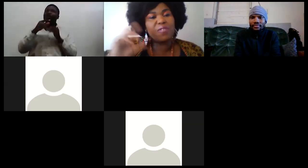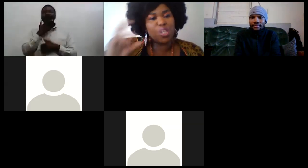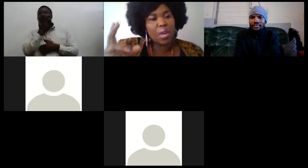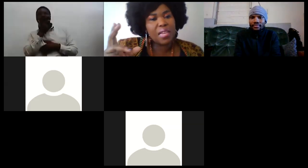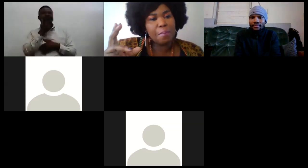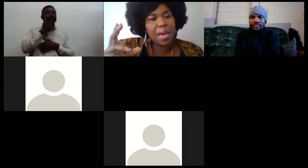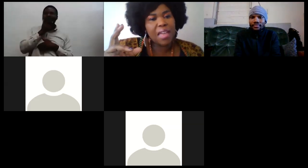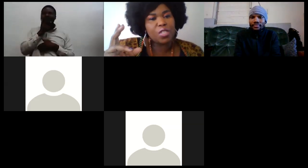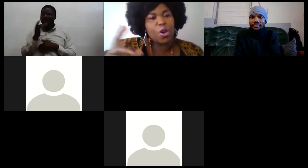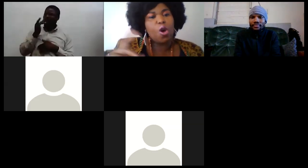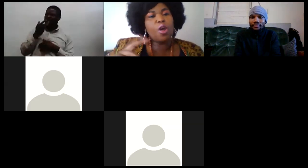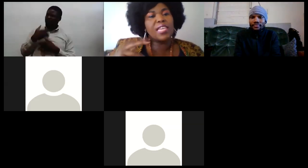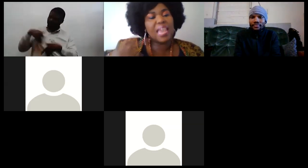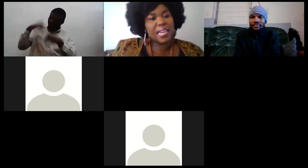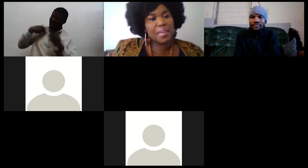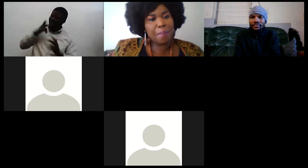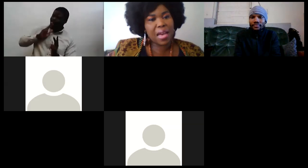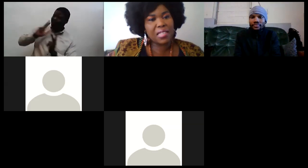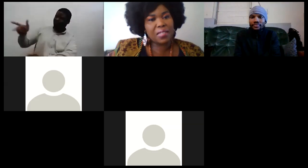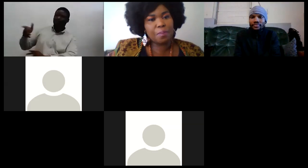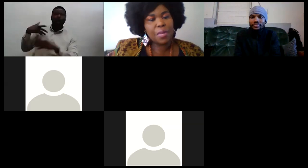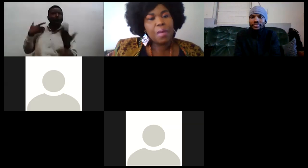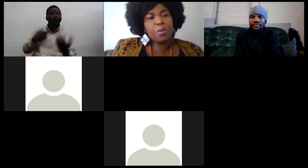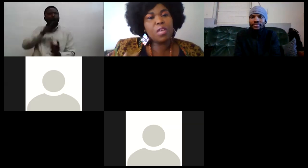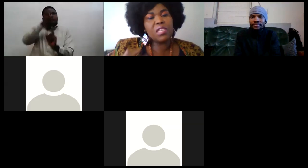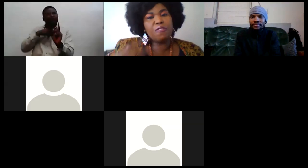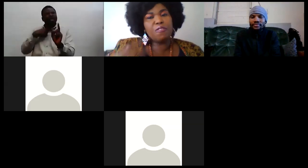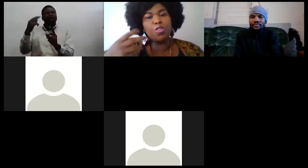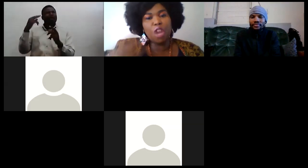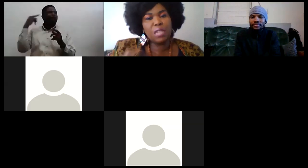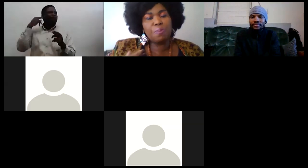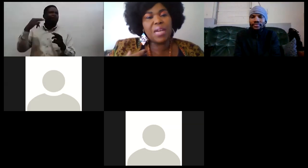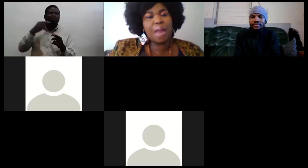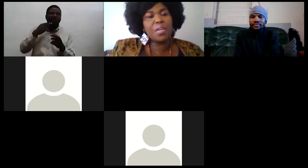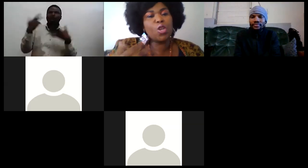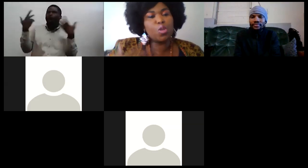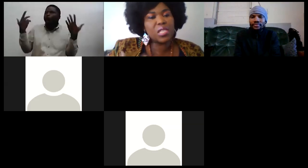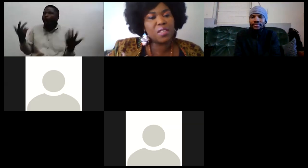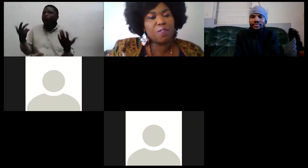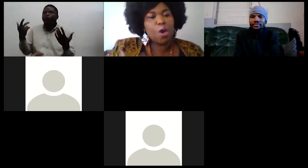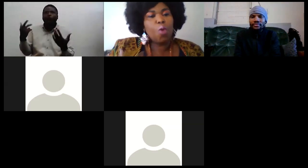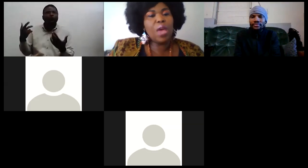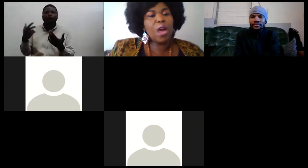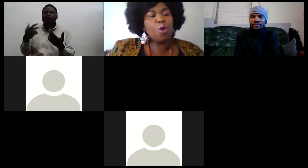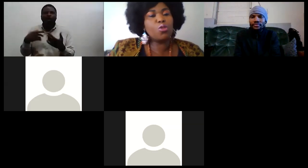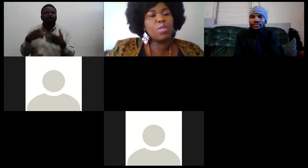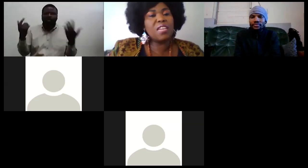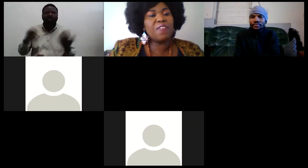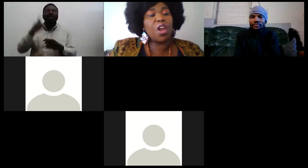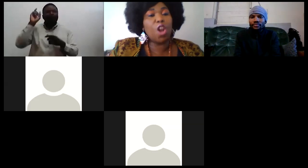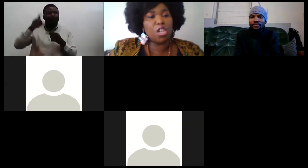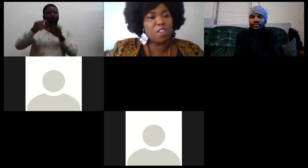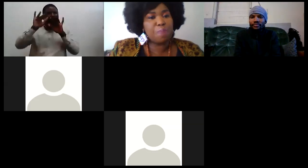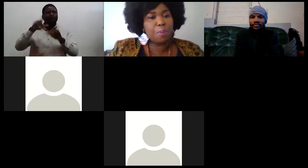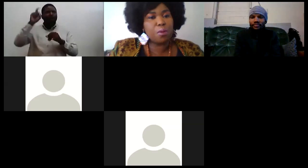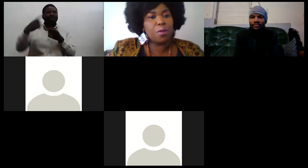whether visually impaired or hearing impaired because if we do not become inclusive we are going to leave